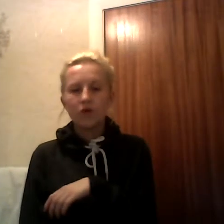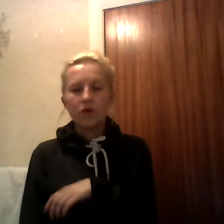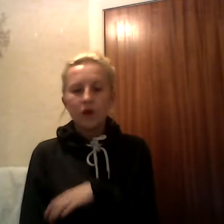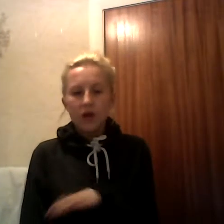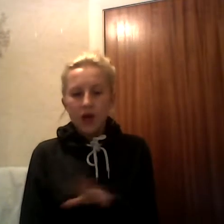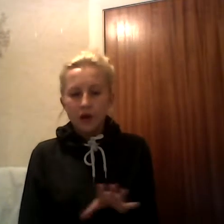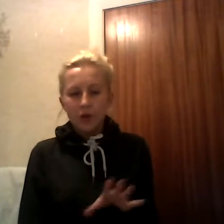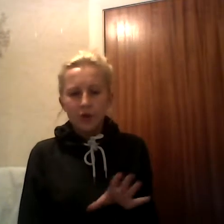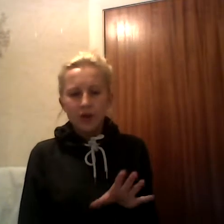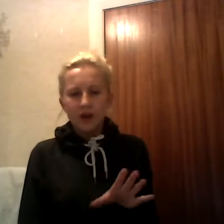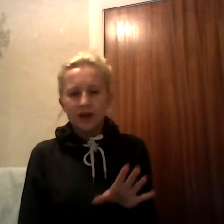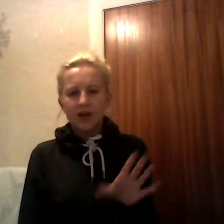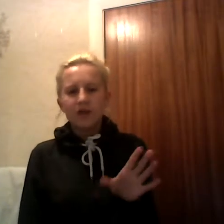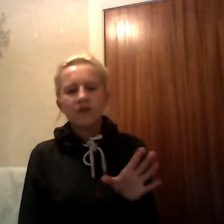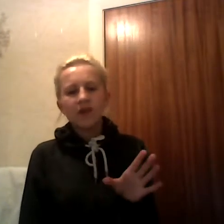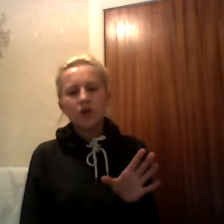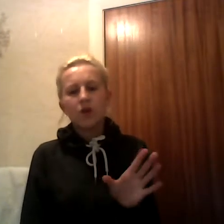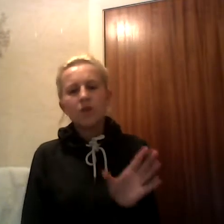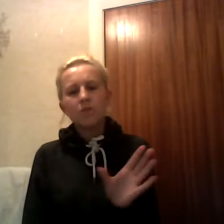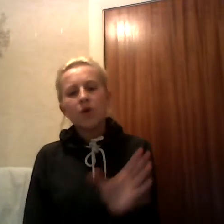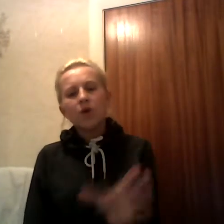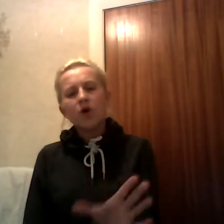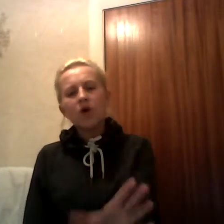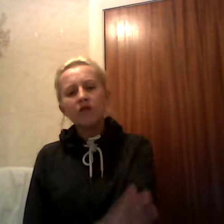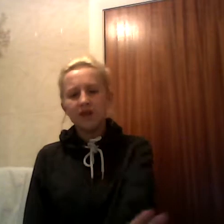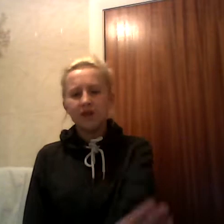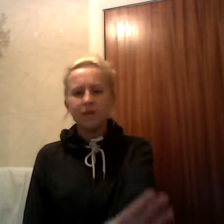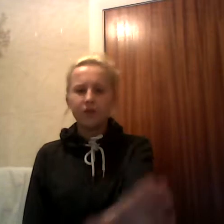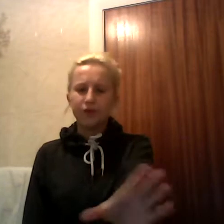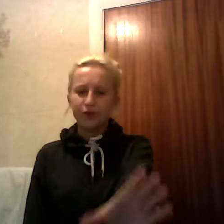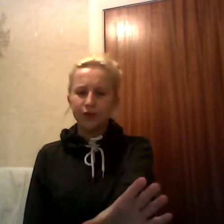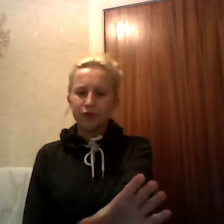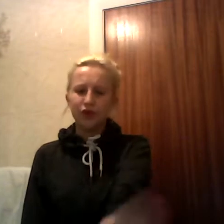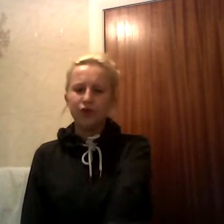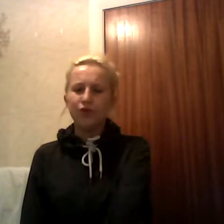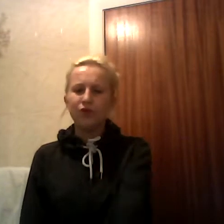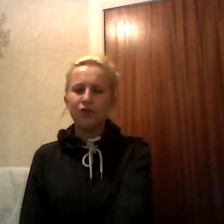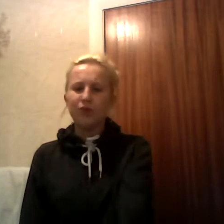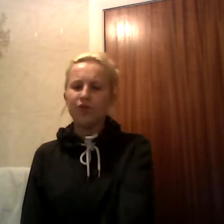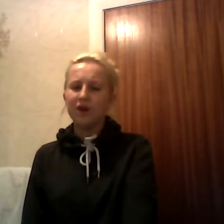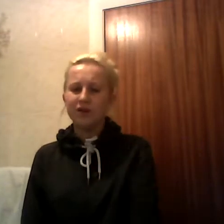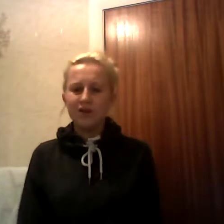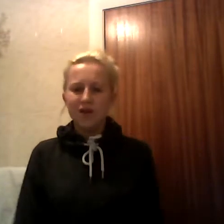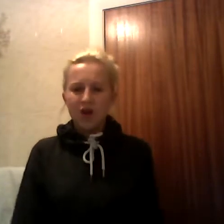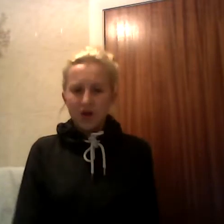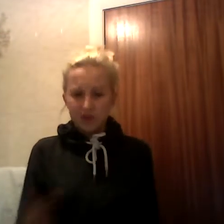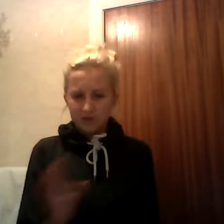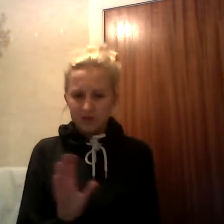I know I can't take one more step to my dream Cause